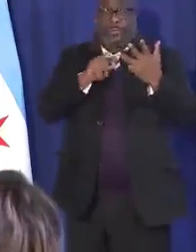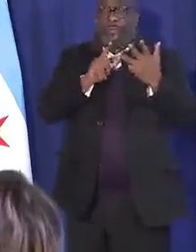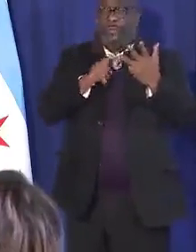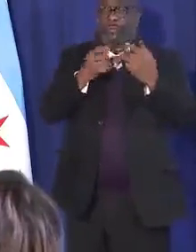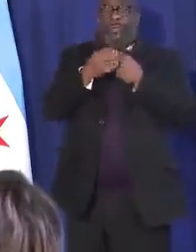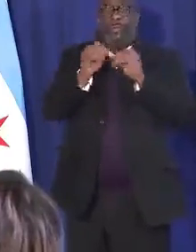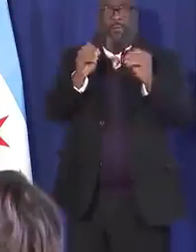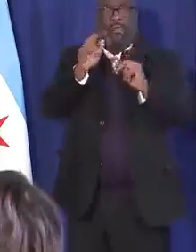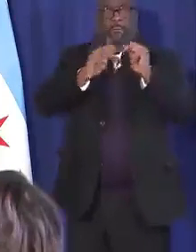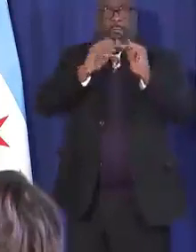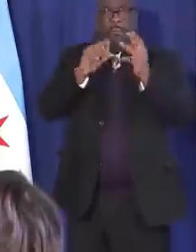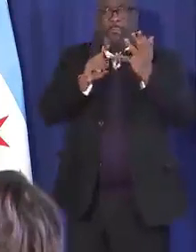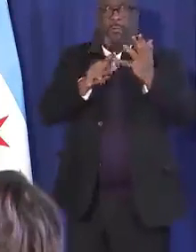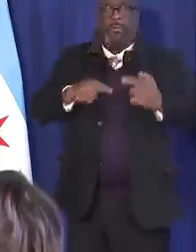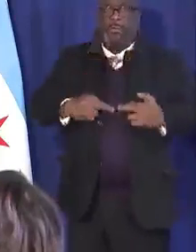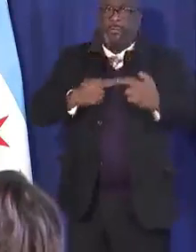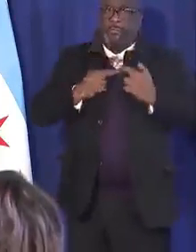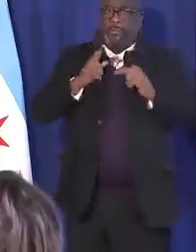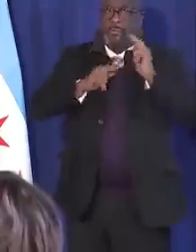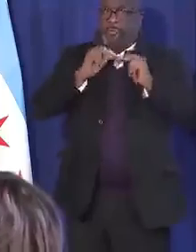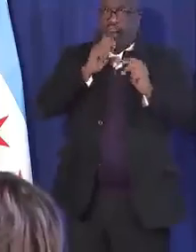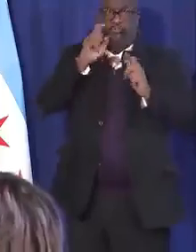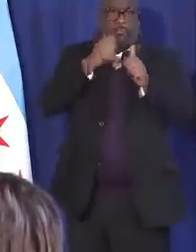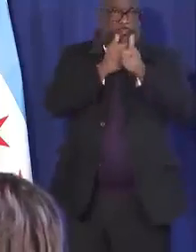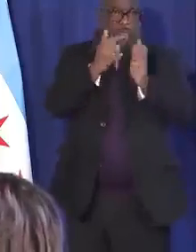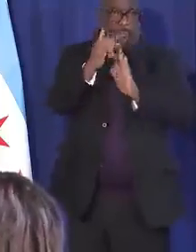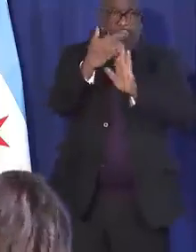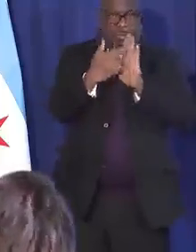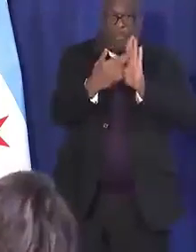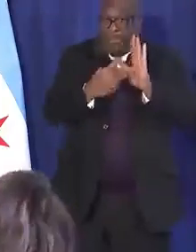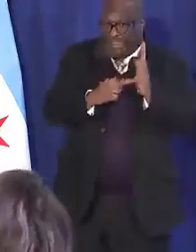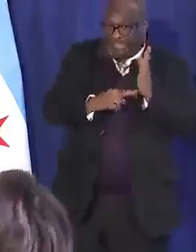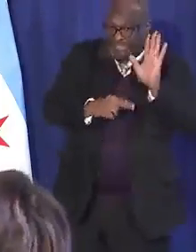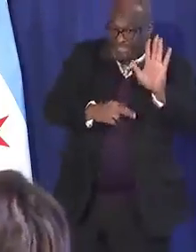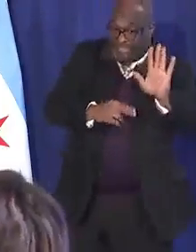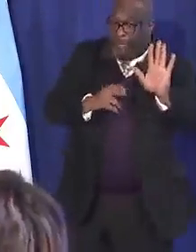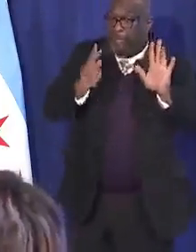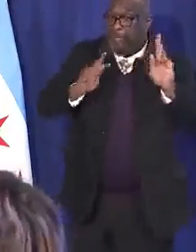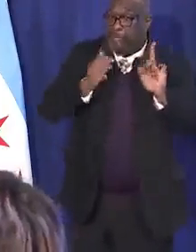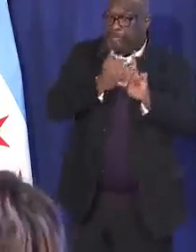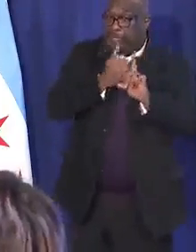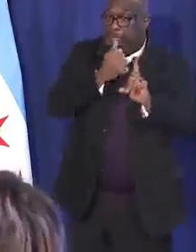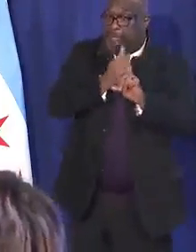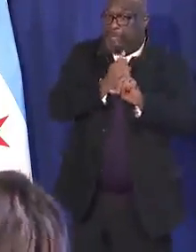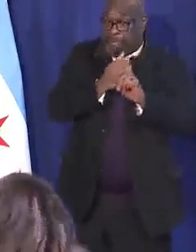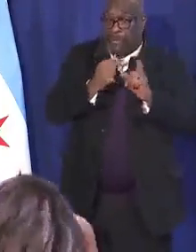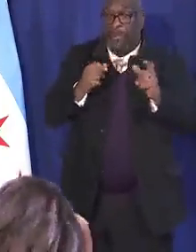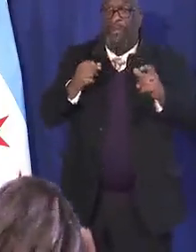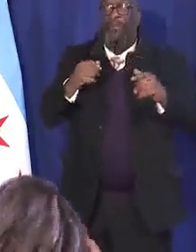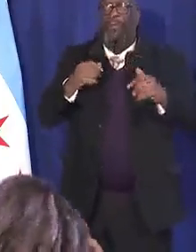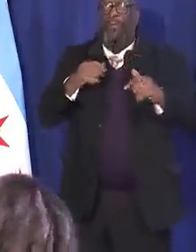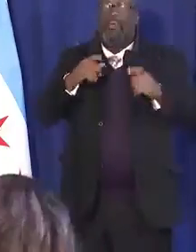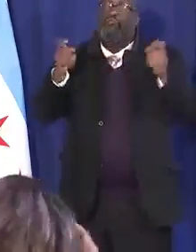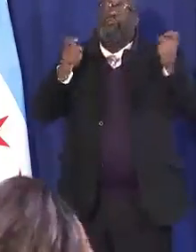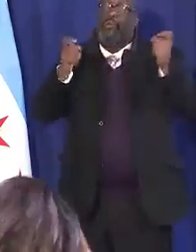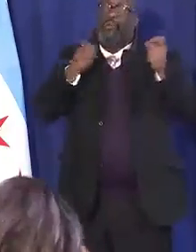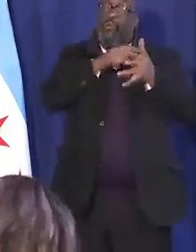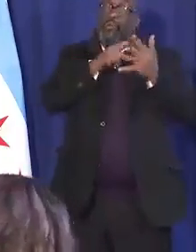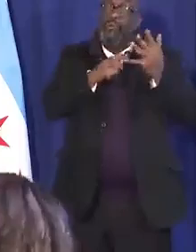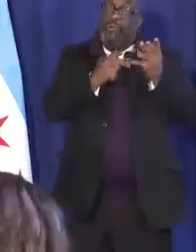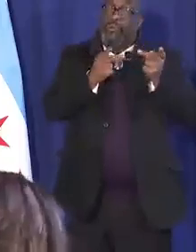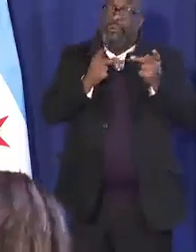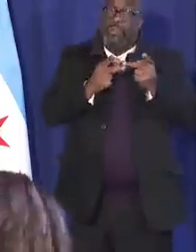office buildings, and residential buildings. Now, that doesn't mean that people who are in control of those spaces